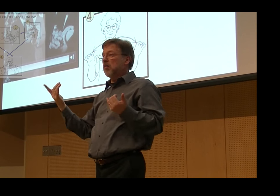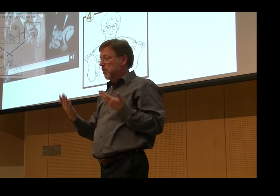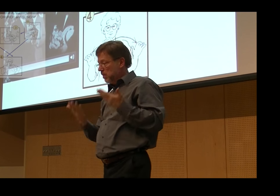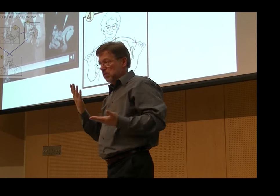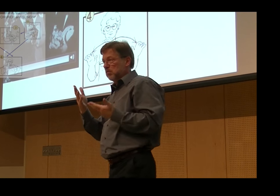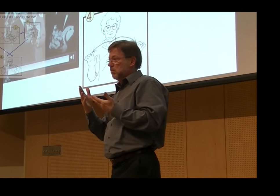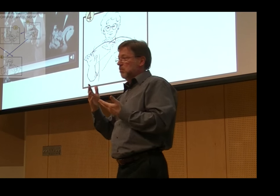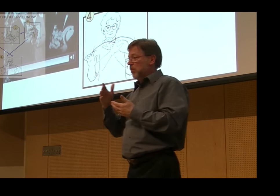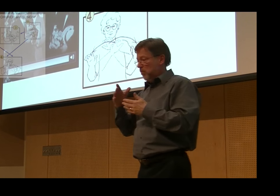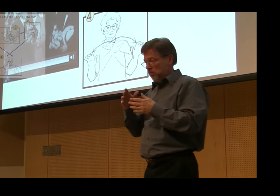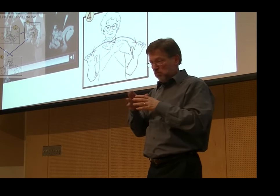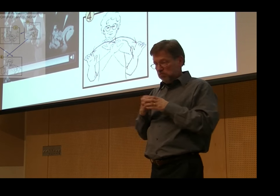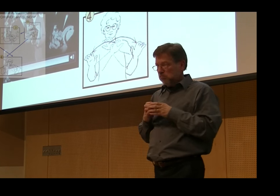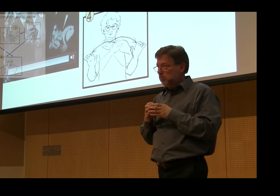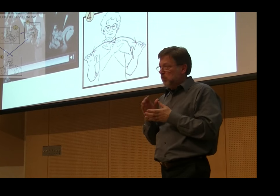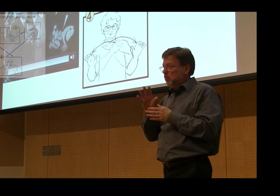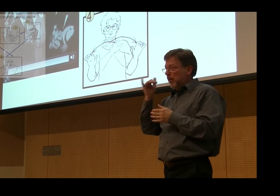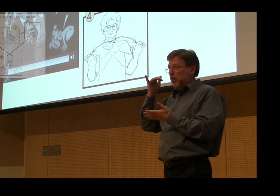crucifix sign to create Sunday.